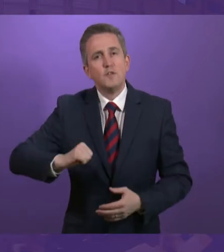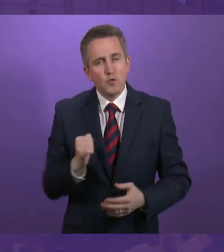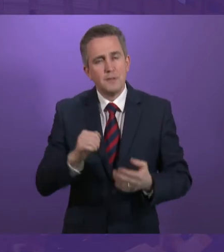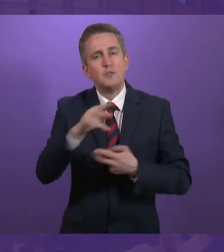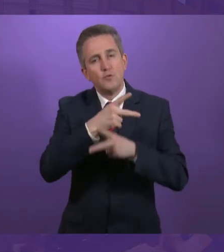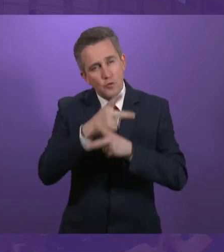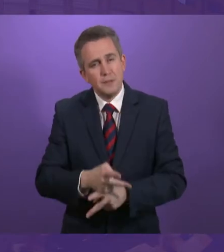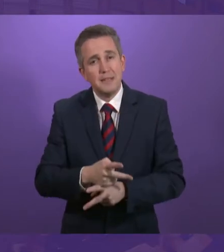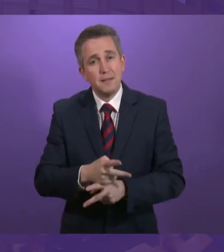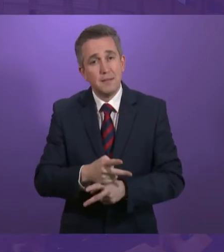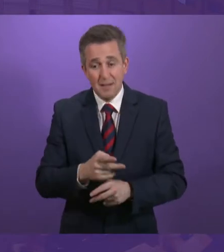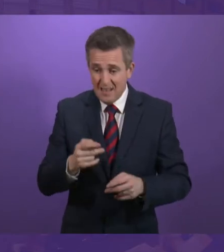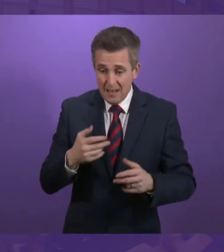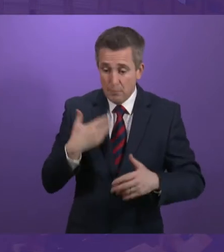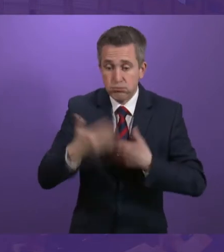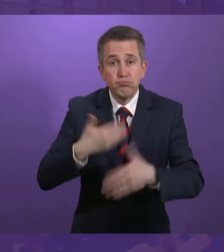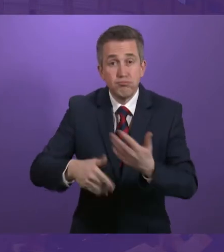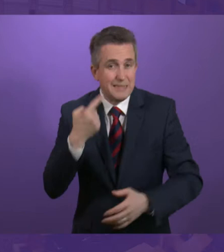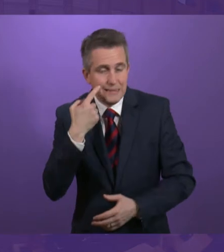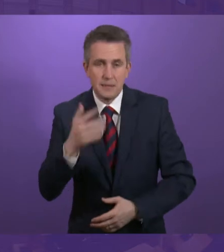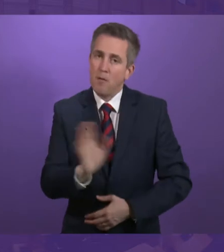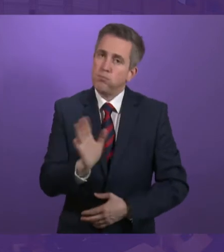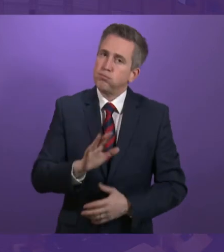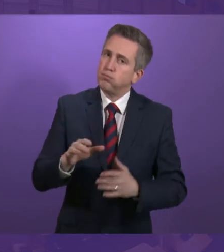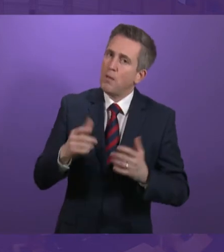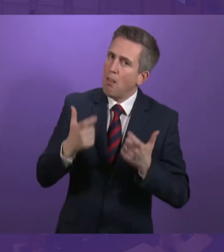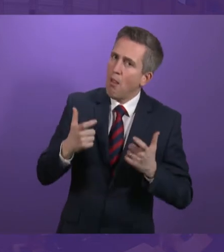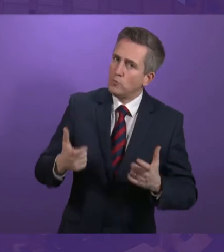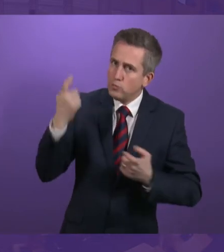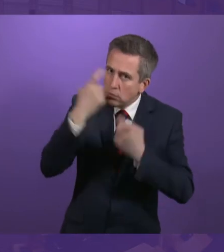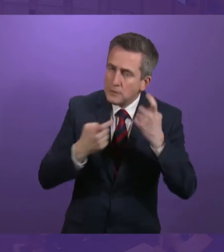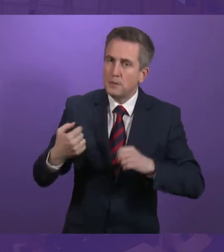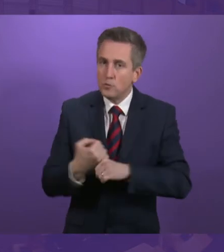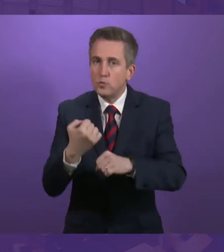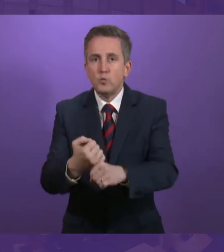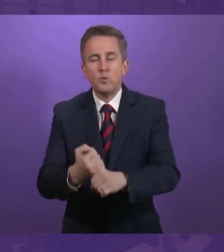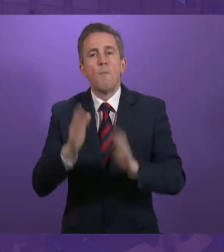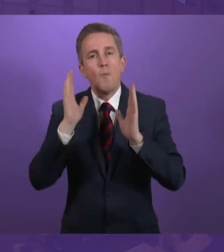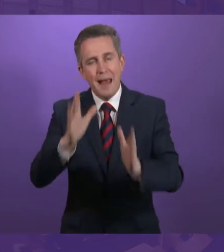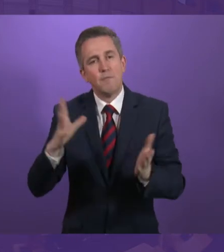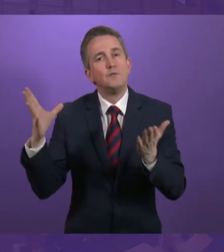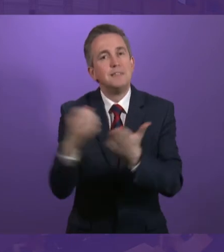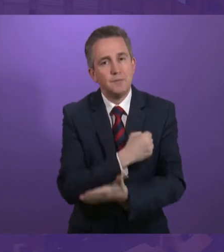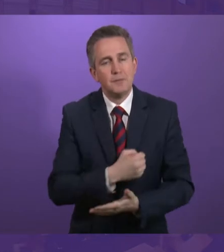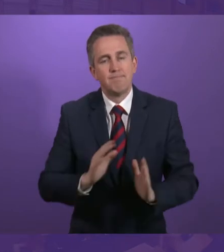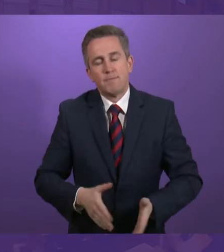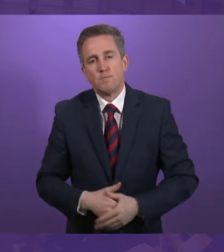we have our work cut out as we deliver devolved benefits to the people of Scotland but the prize is great. Thank you.